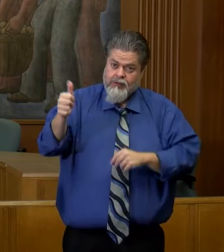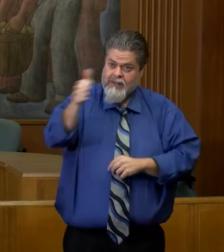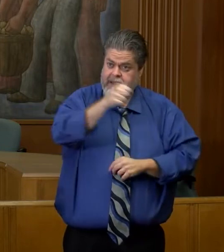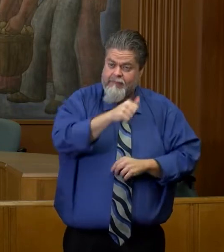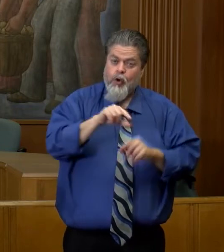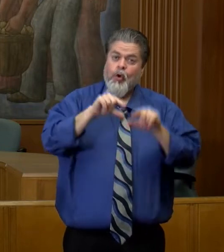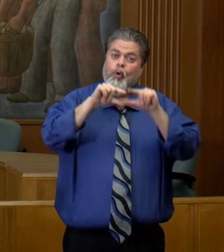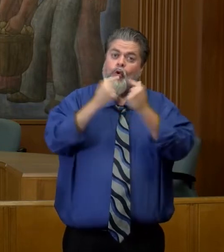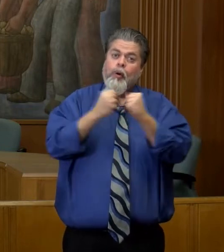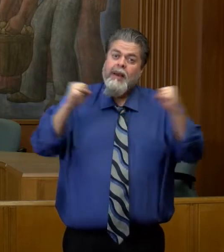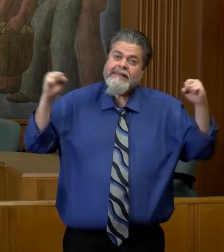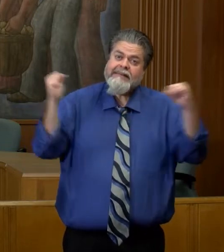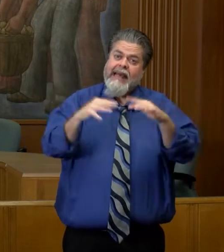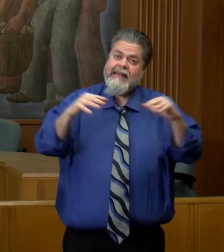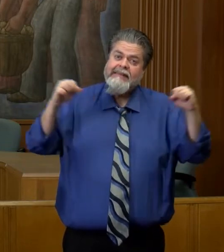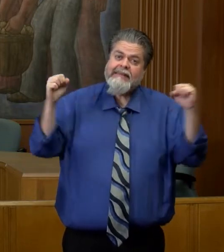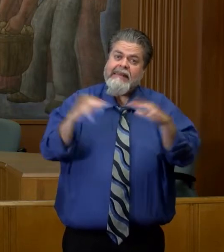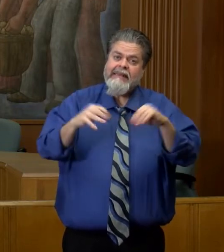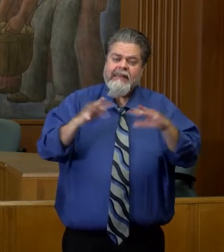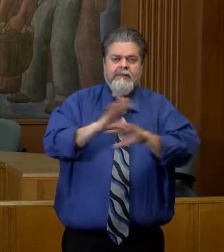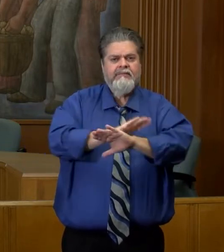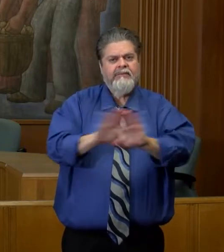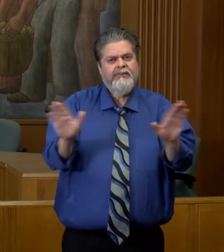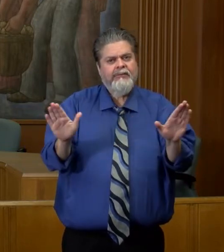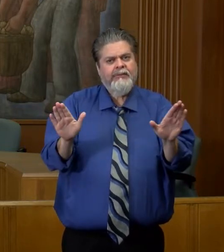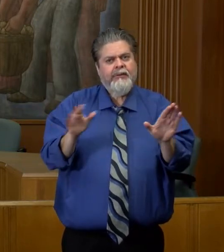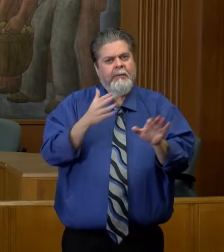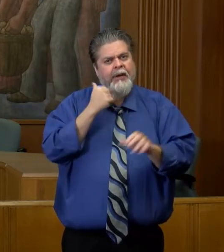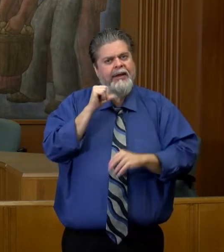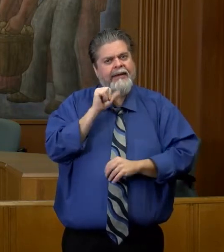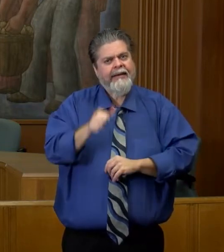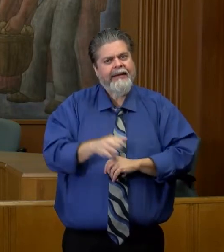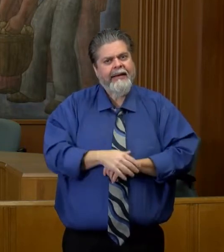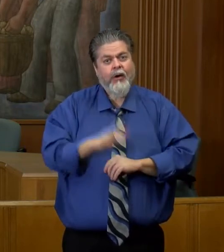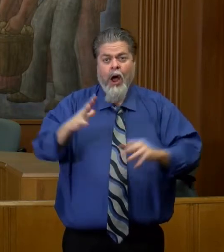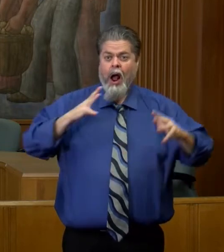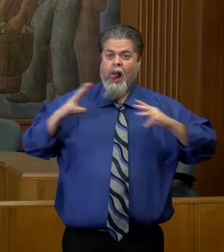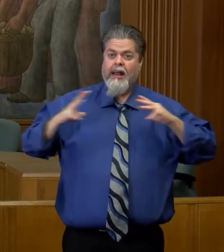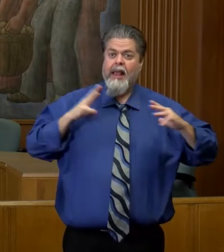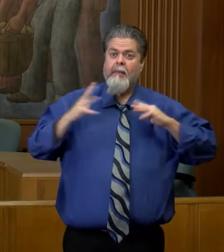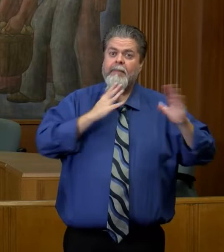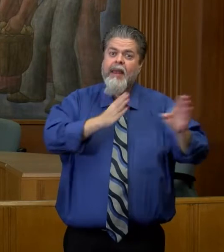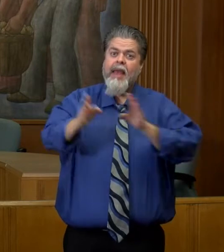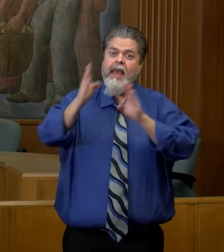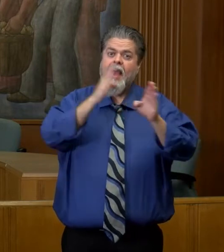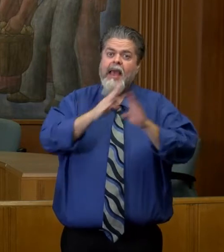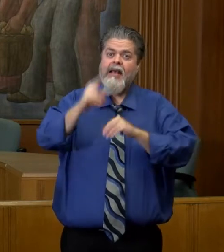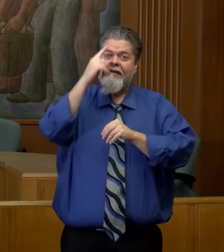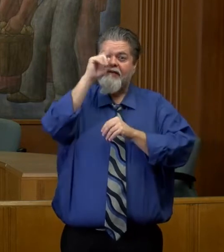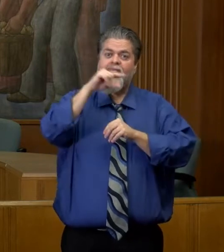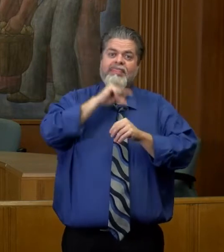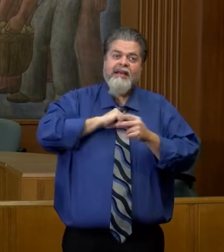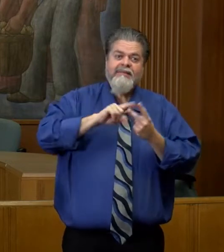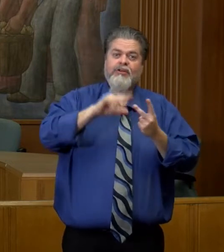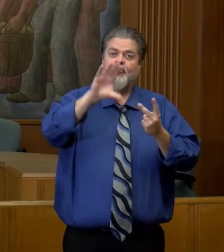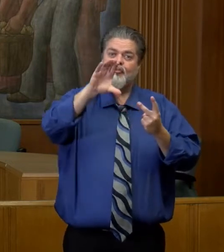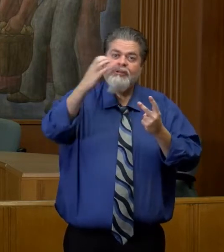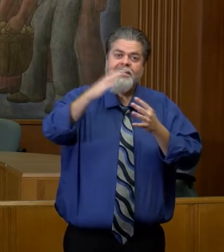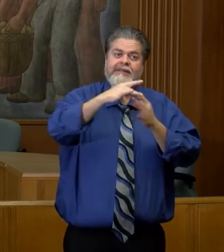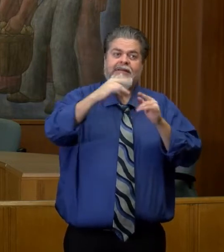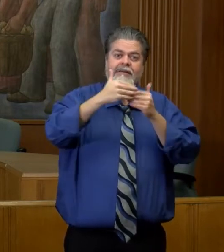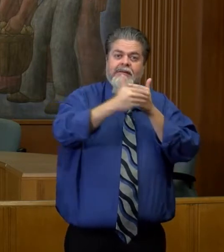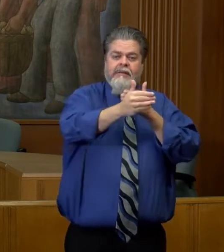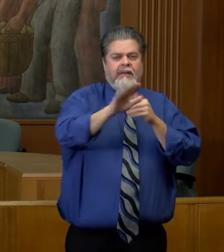Group gatherings has been mentioned, and I think now is a good time to probably talk about your holiday plans. Unfortunately, due to this pandemic,